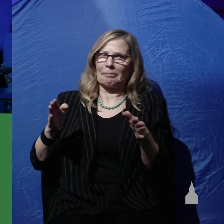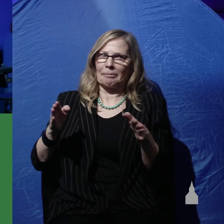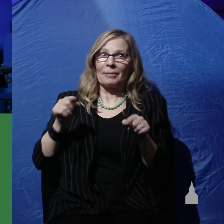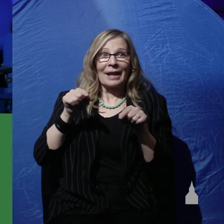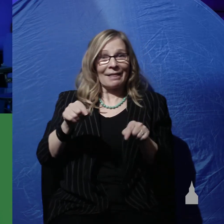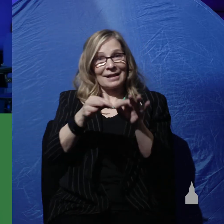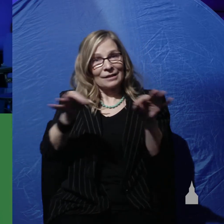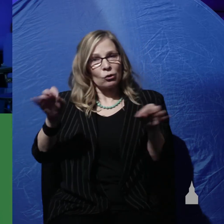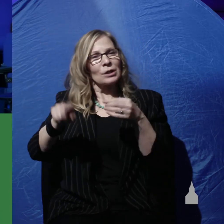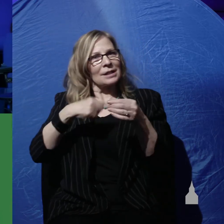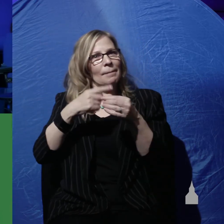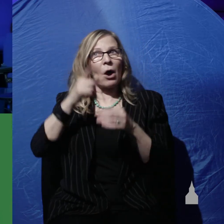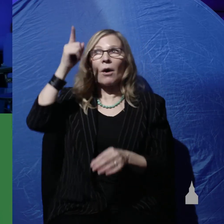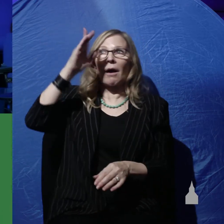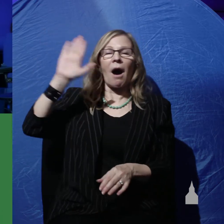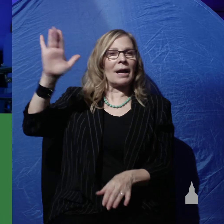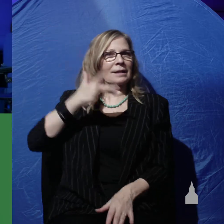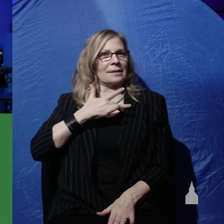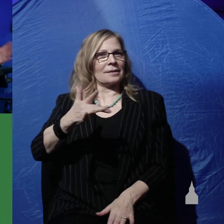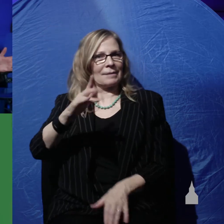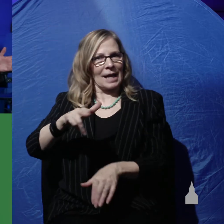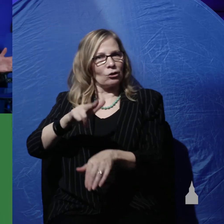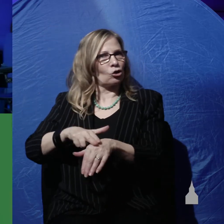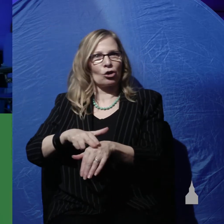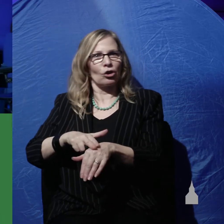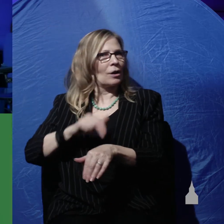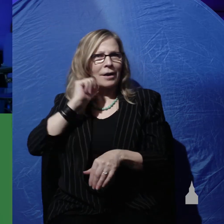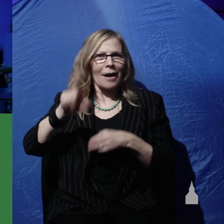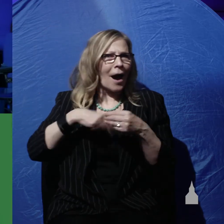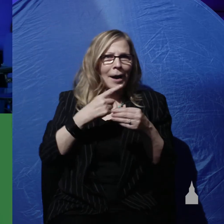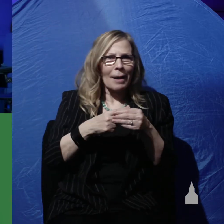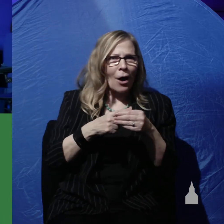the nature of God, not about the length of the days of Genesis 1.